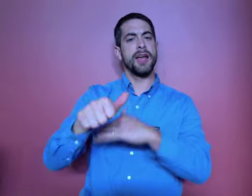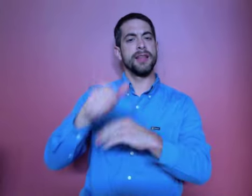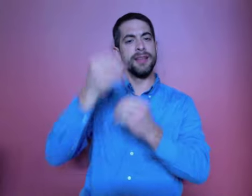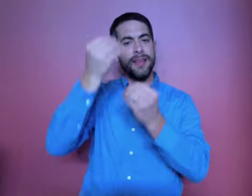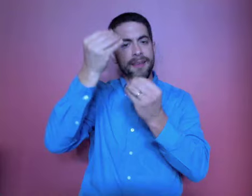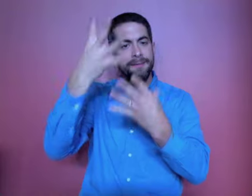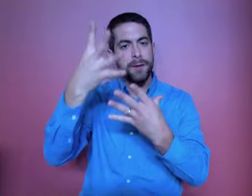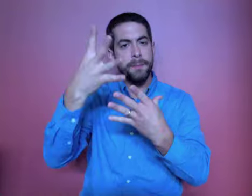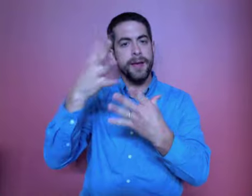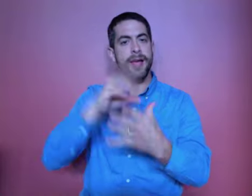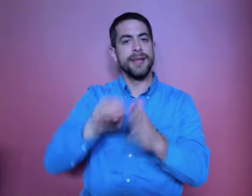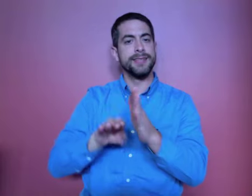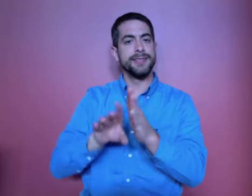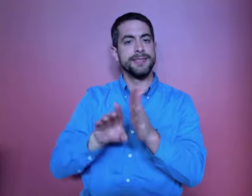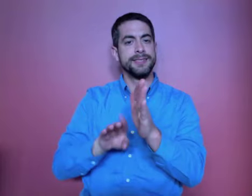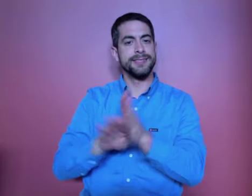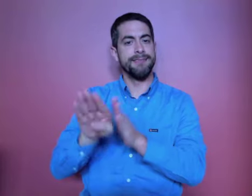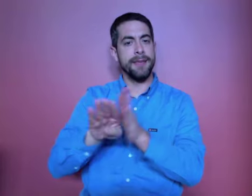Fort Wayne Parks and Rec Department,